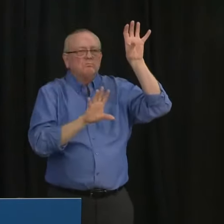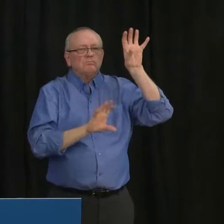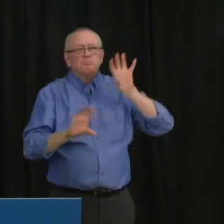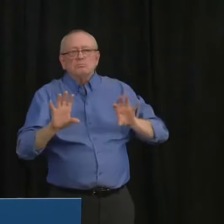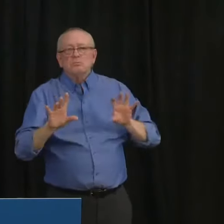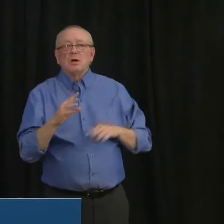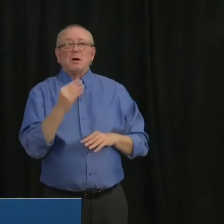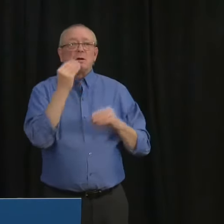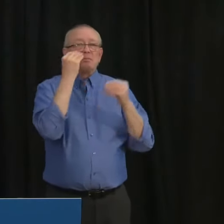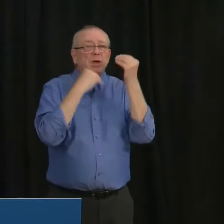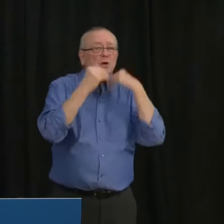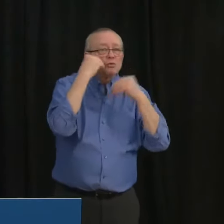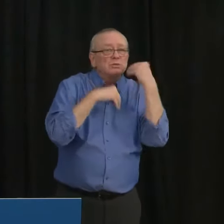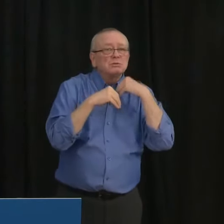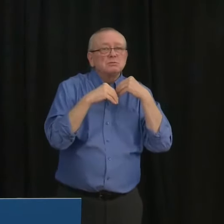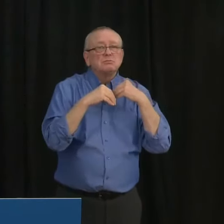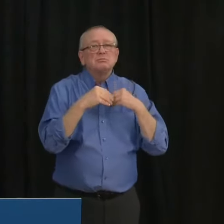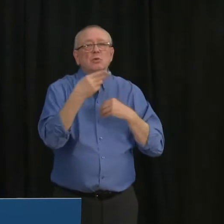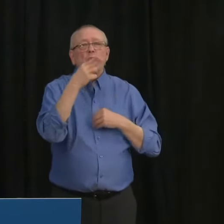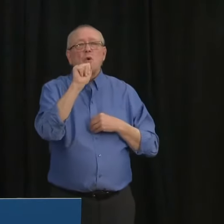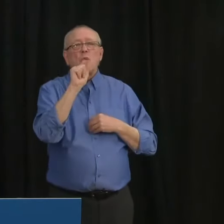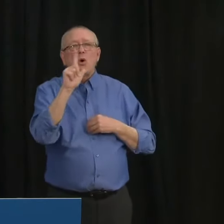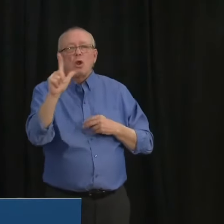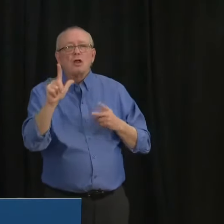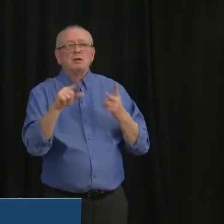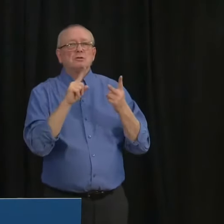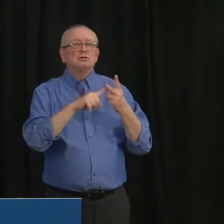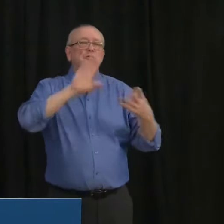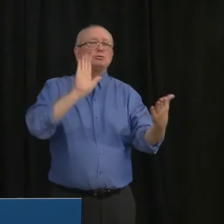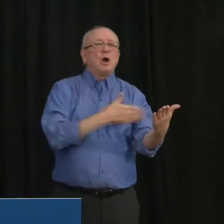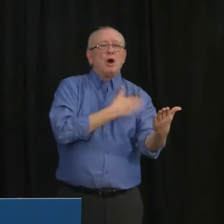conference centers and concert venues.